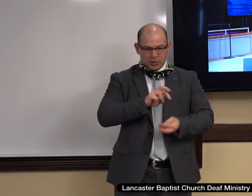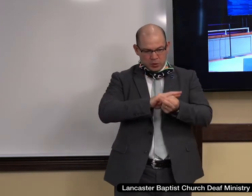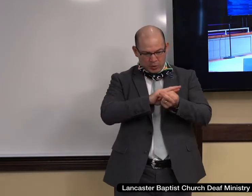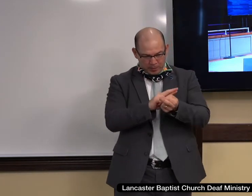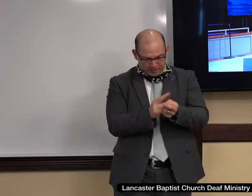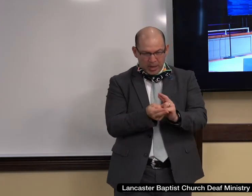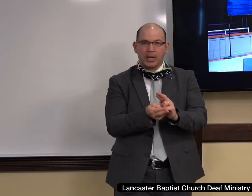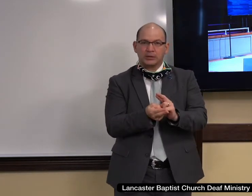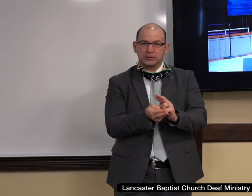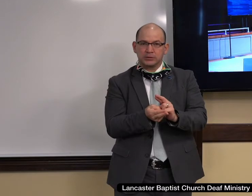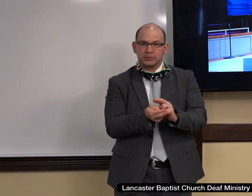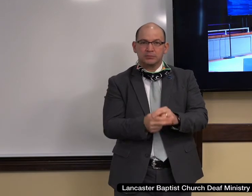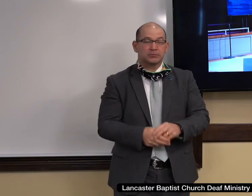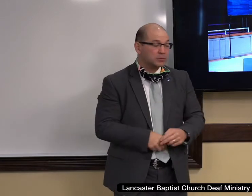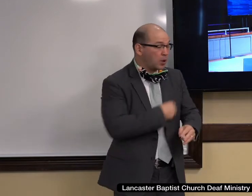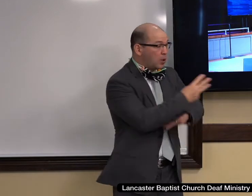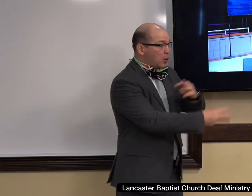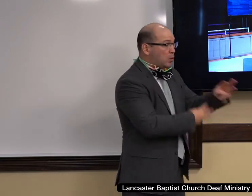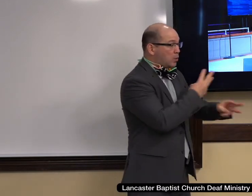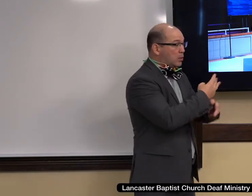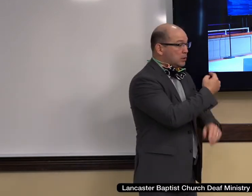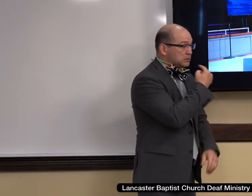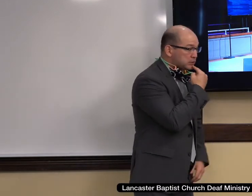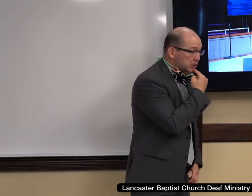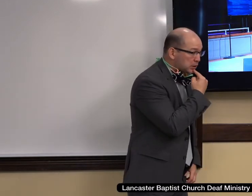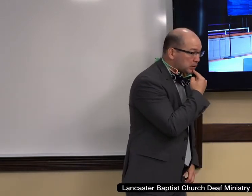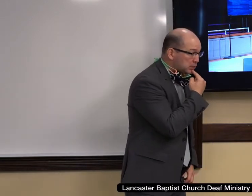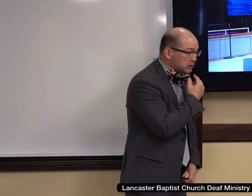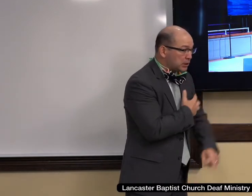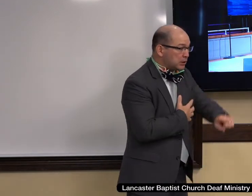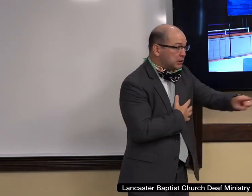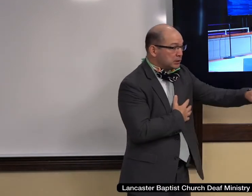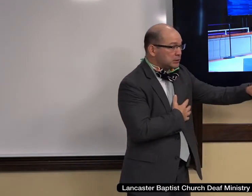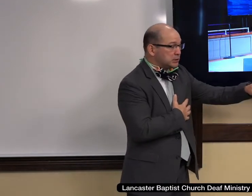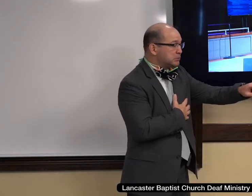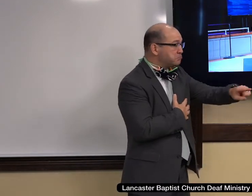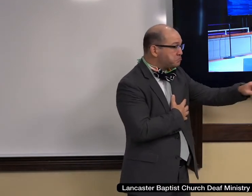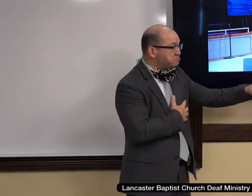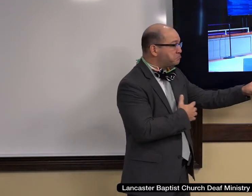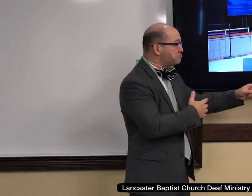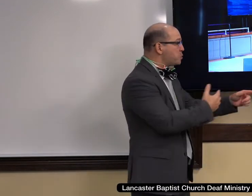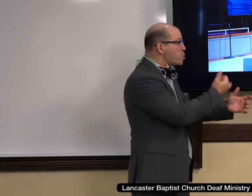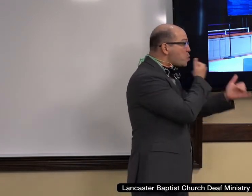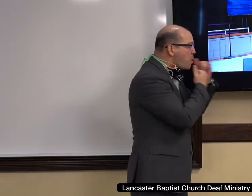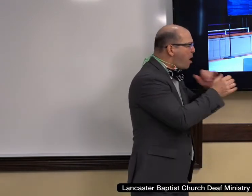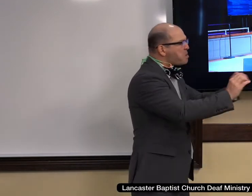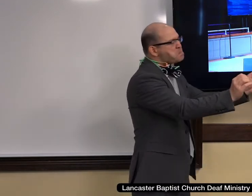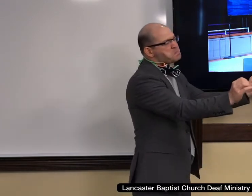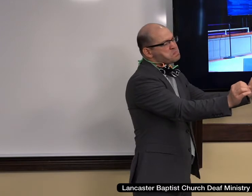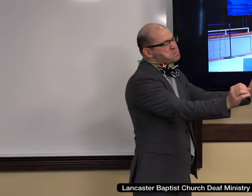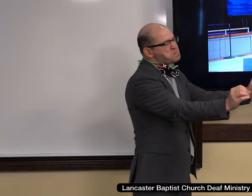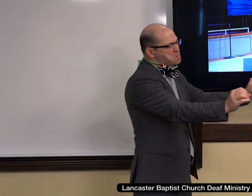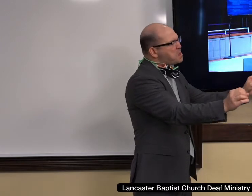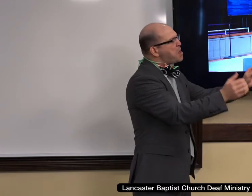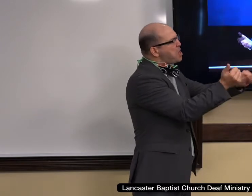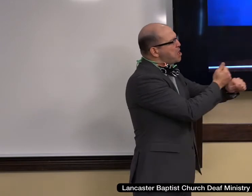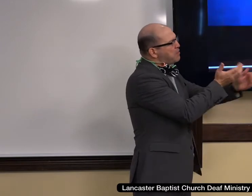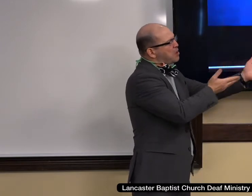affirm and not only affirm, we must celebrate, uh, all of these, uh, different lifestyles and beliefs